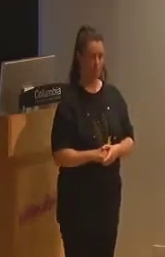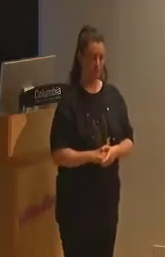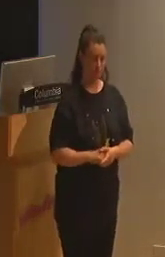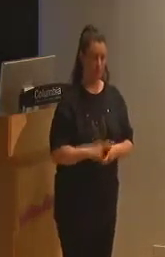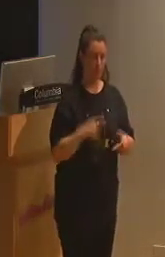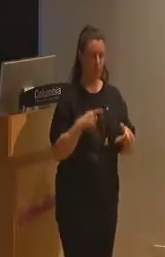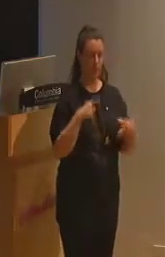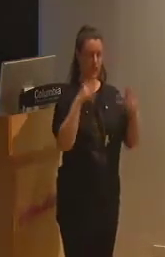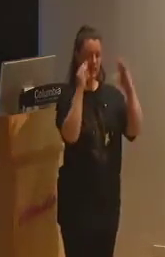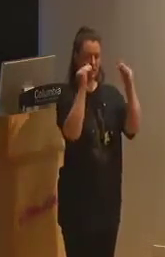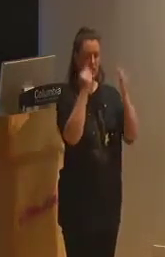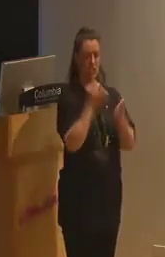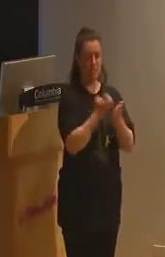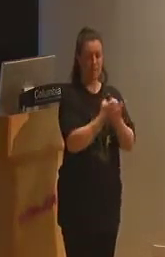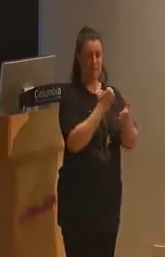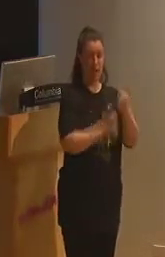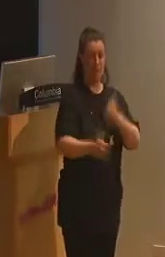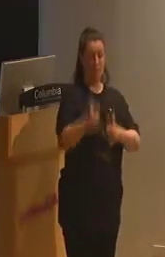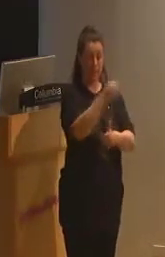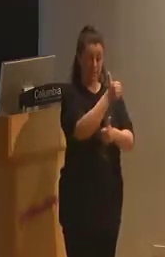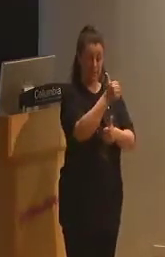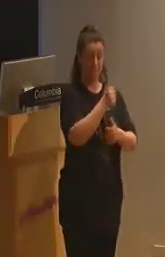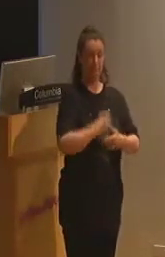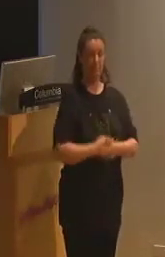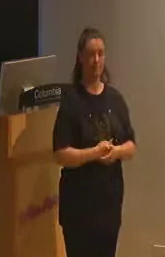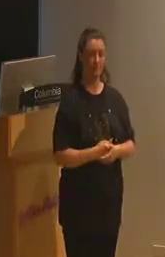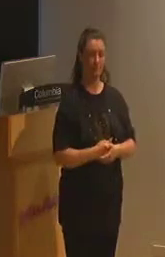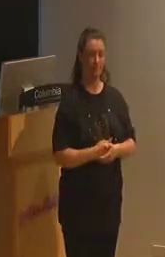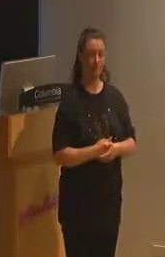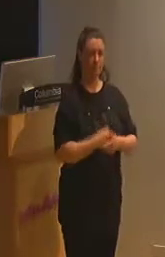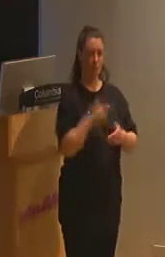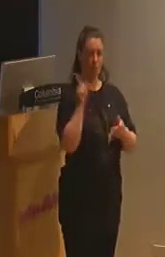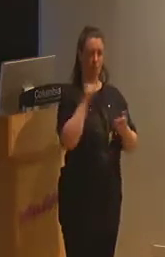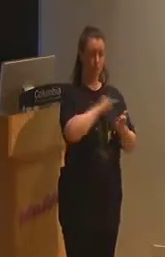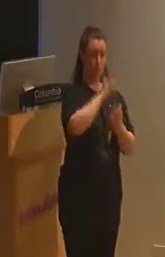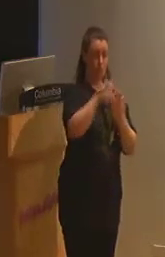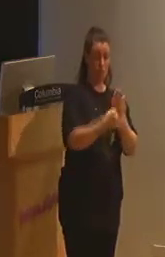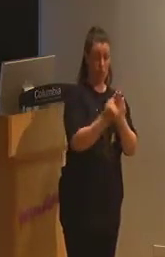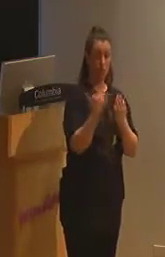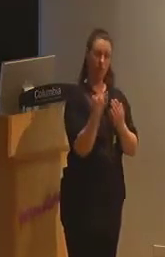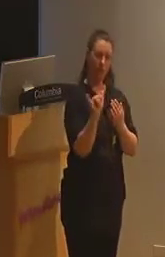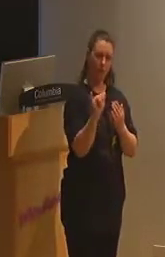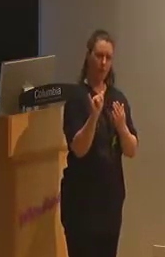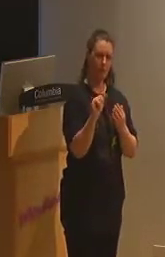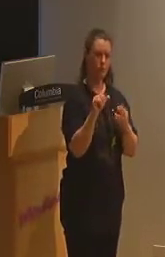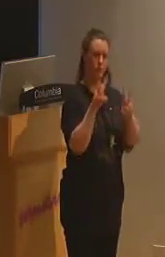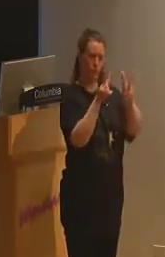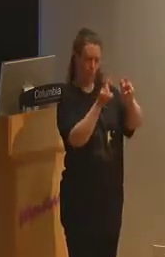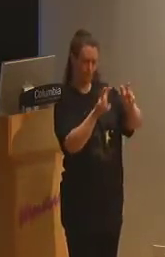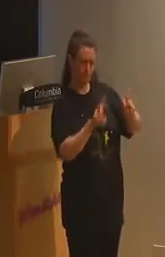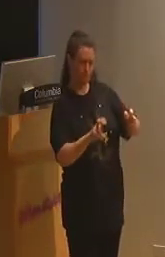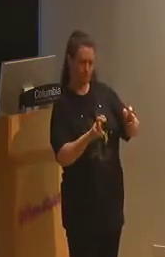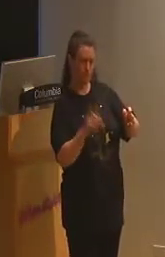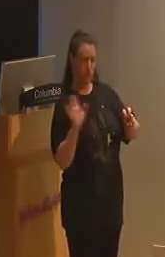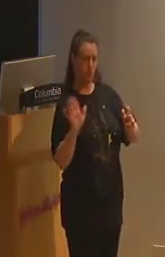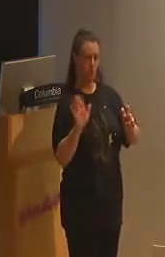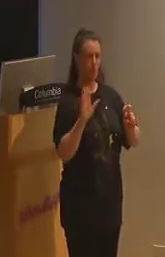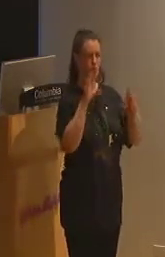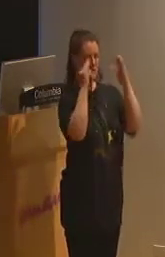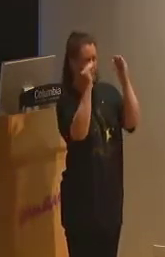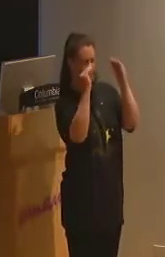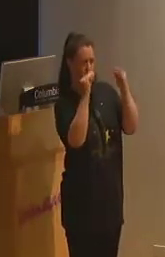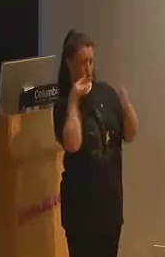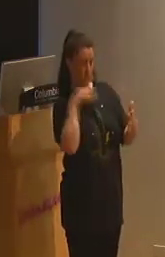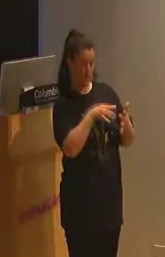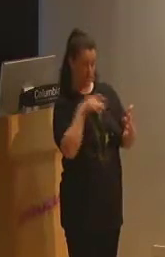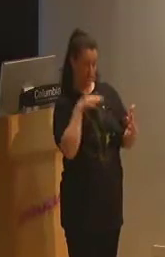individual. Not only that, the project also engages the work of contemporary critical pedagogy studies, pointing to